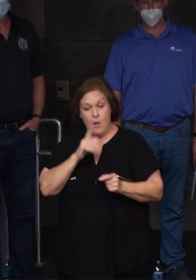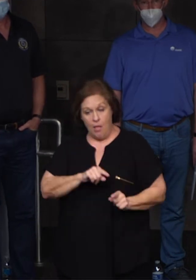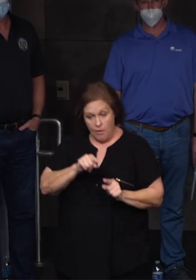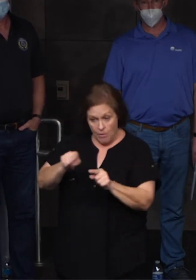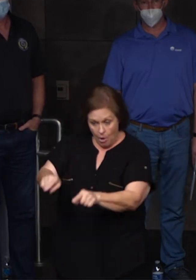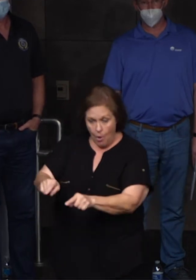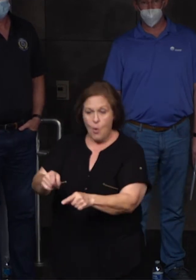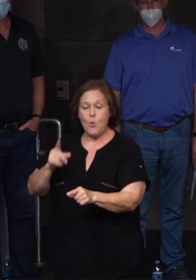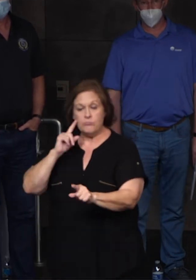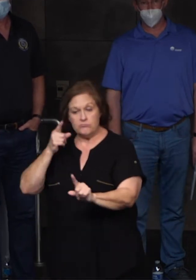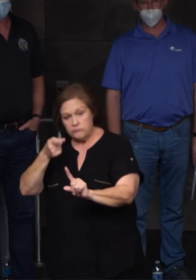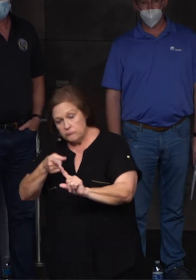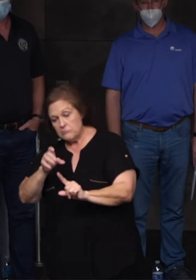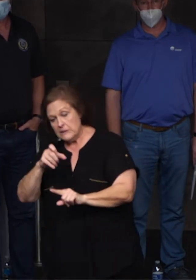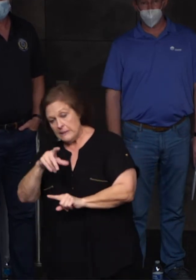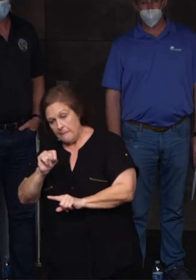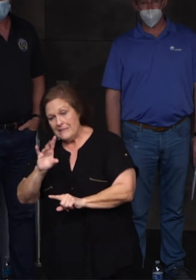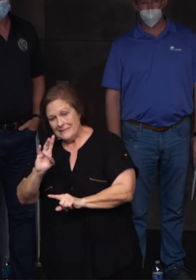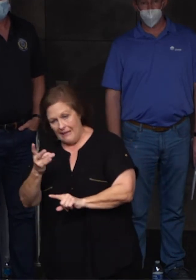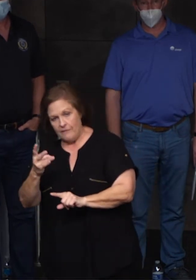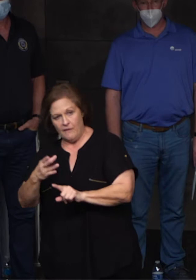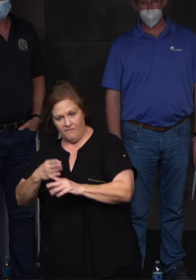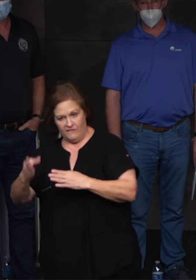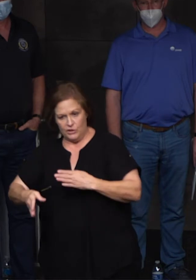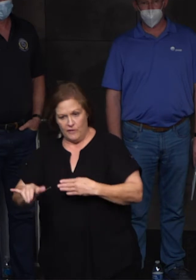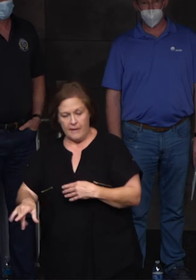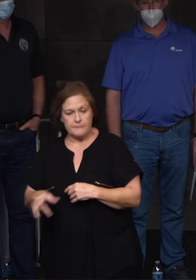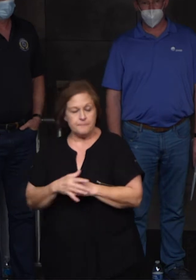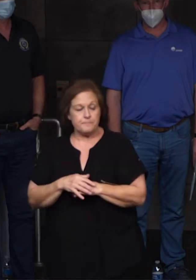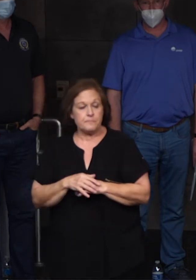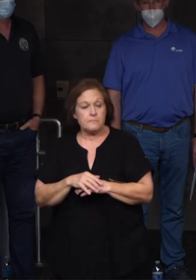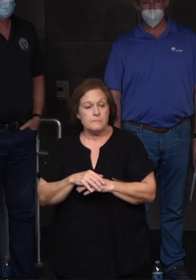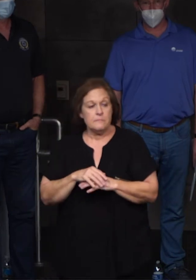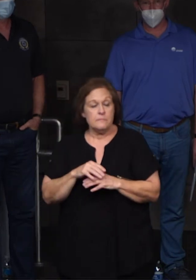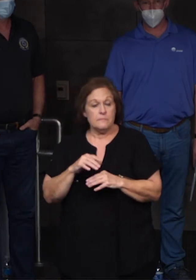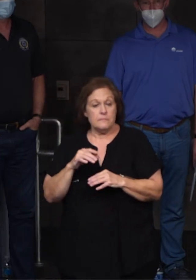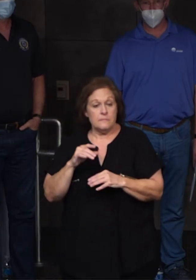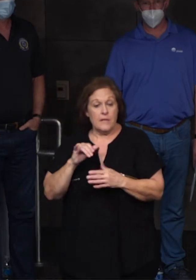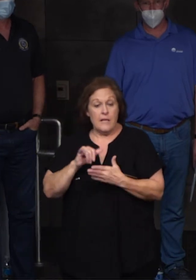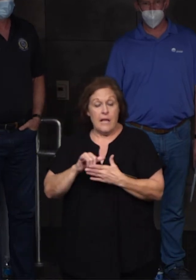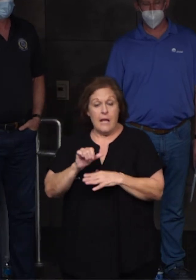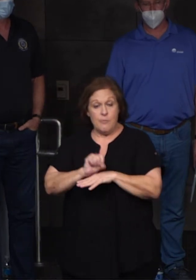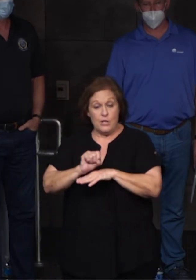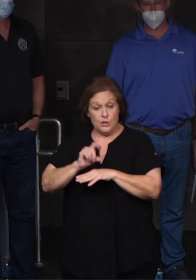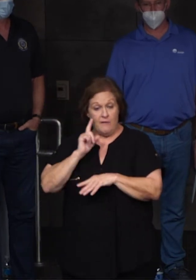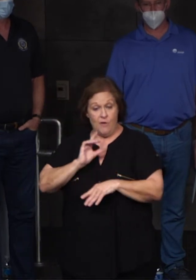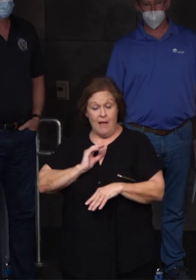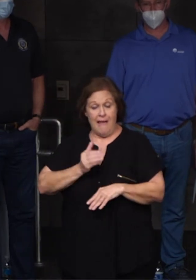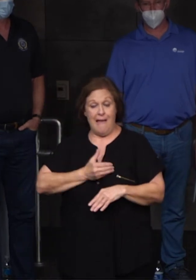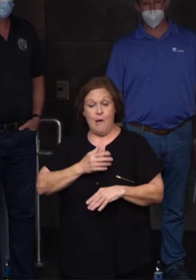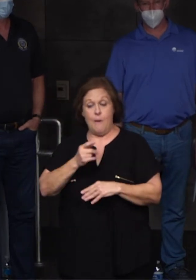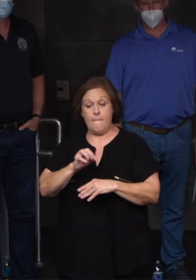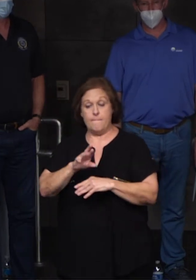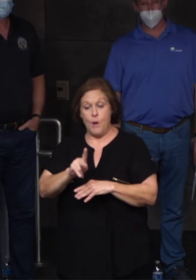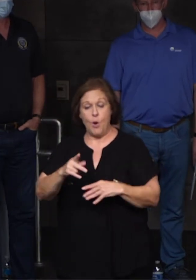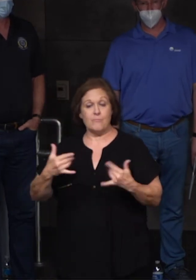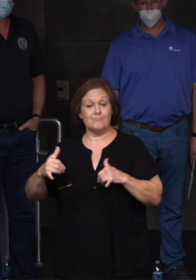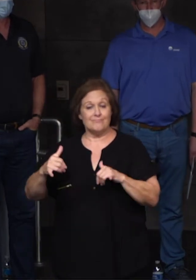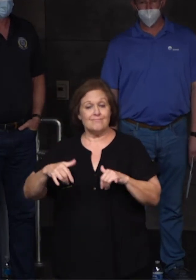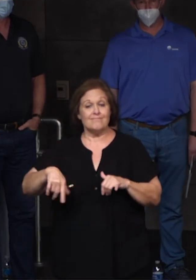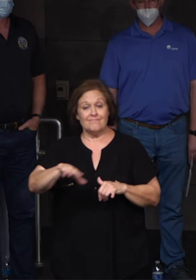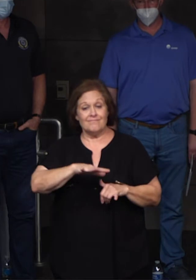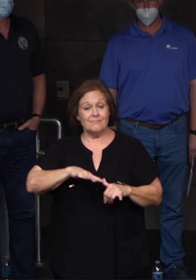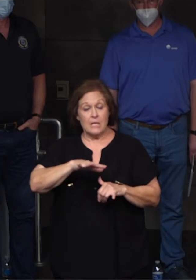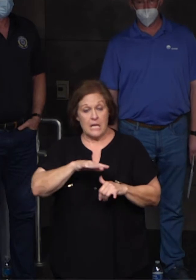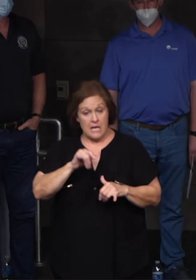and the target date is September 7th for that. The operation at PARD continues for our PARD recreation site. For anyone who